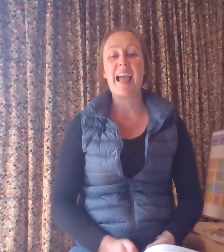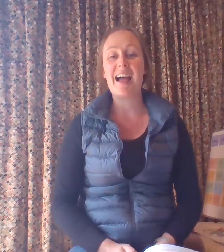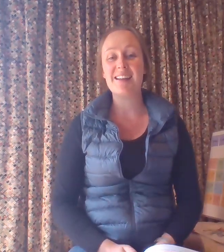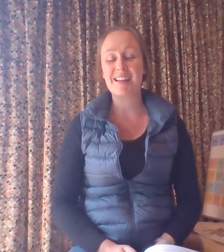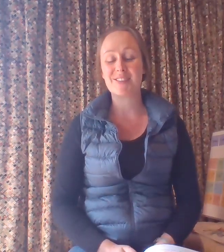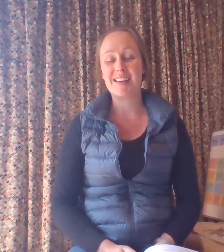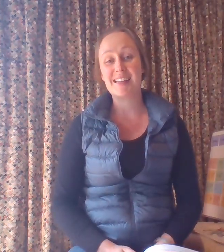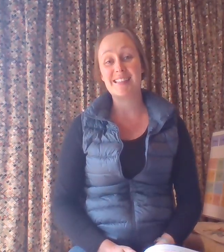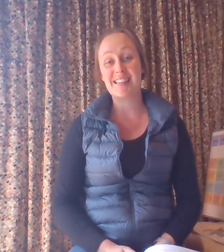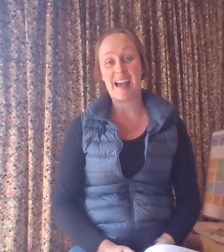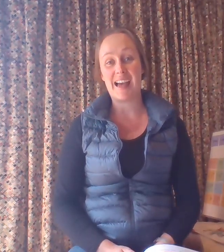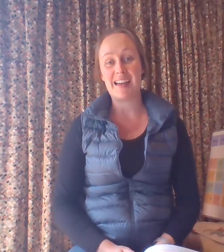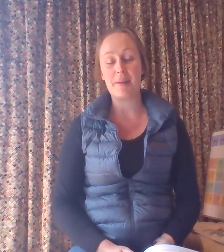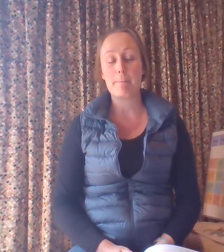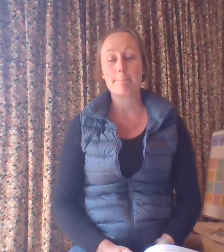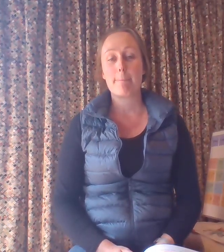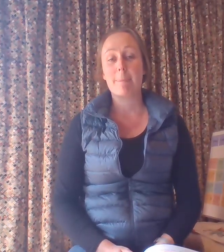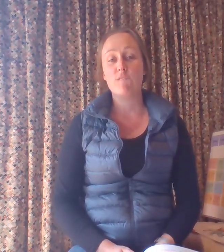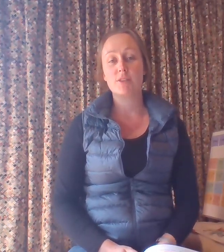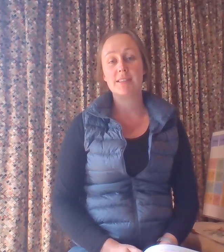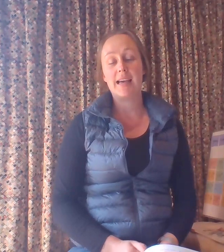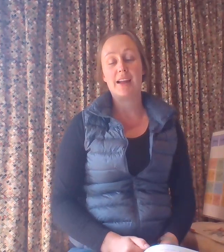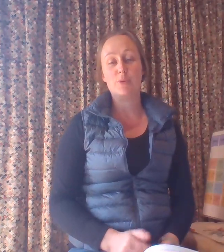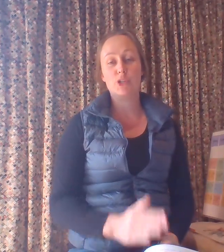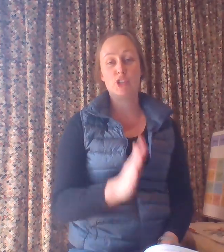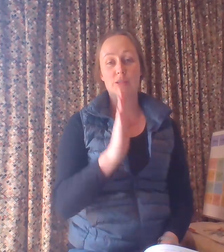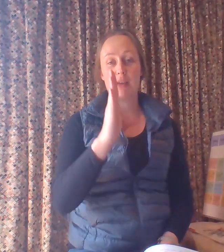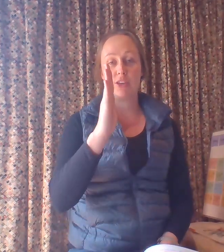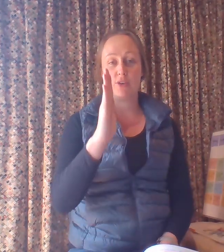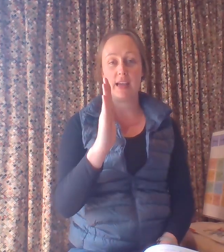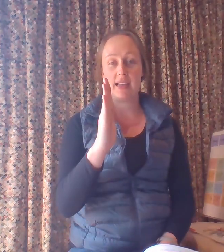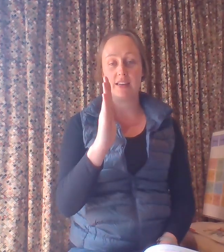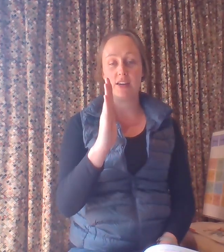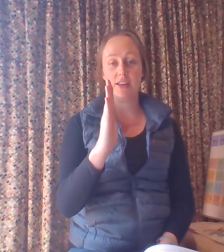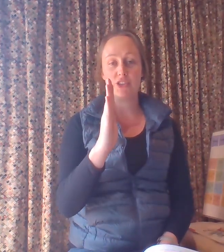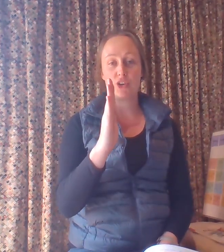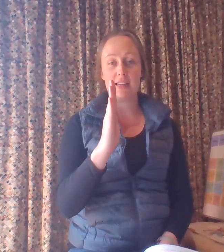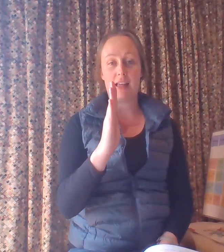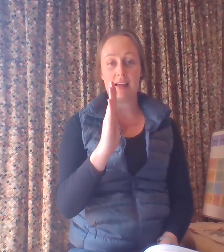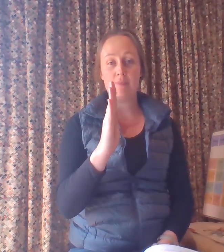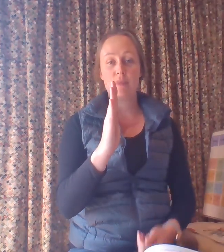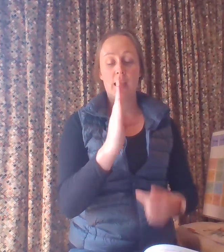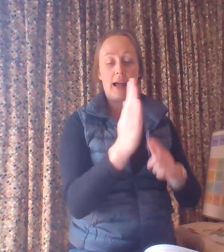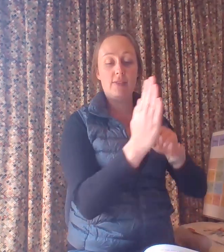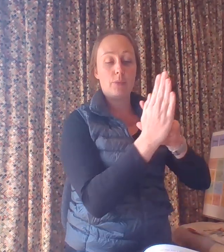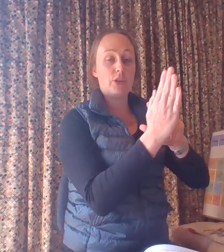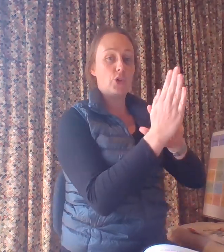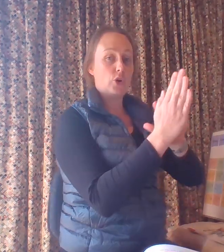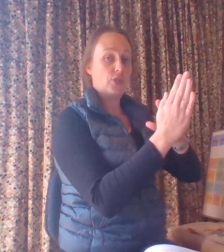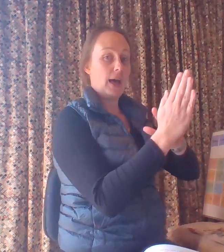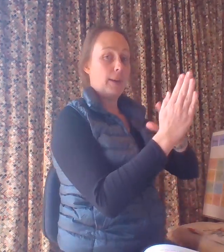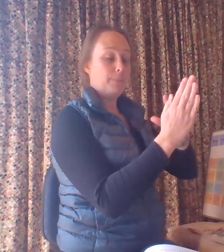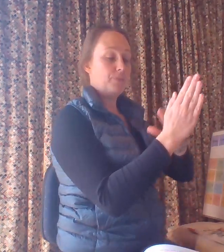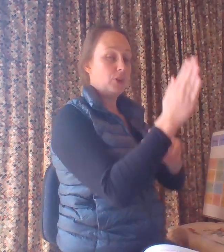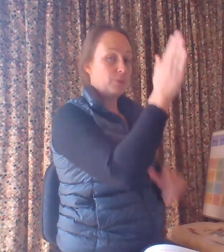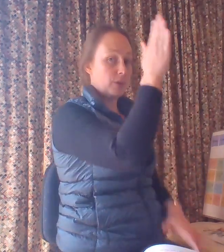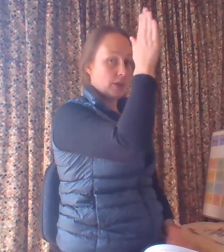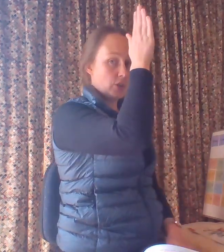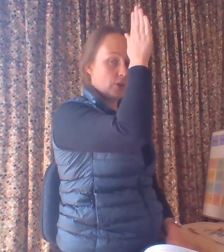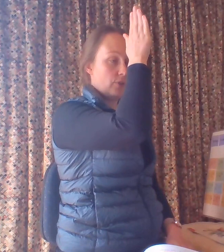Our next one is sad. For sad I want you to make your hand in a nice straight line and then with your thumb you bring it to your